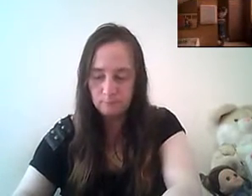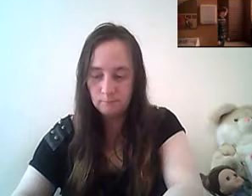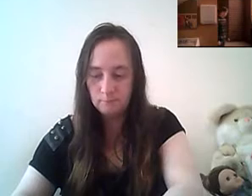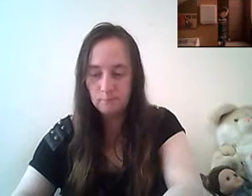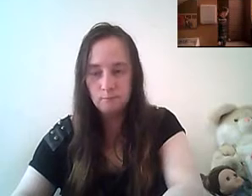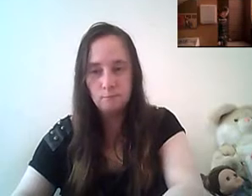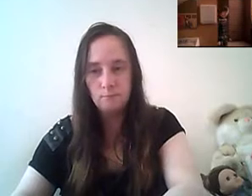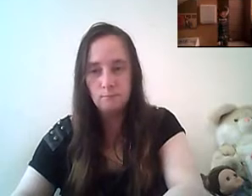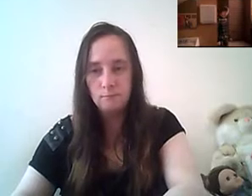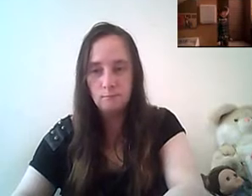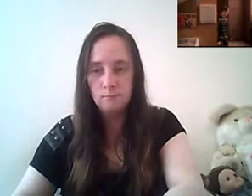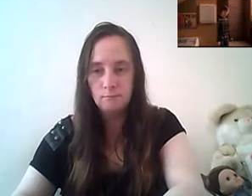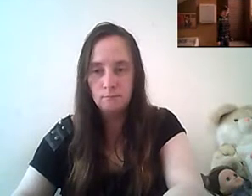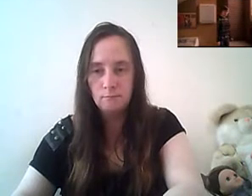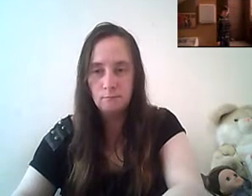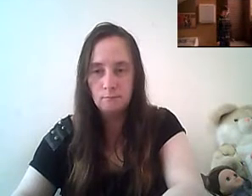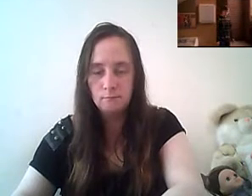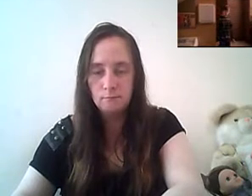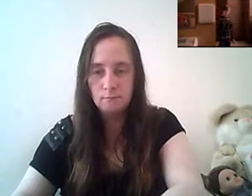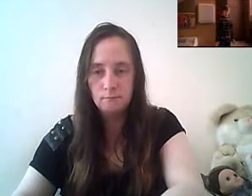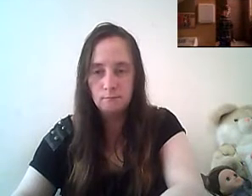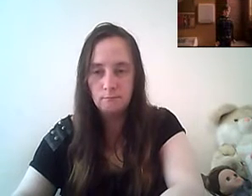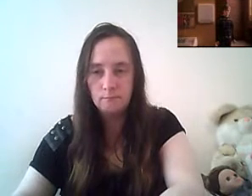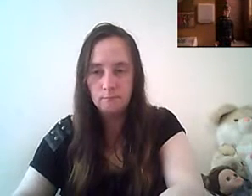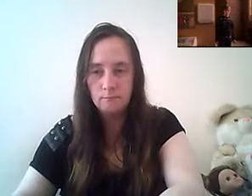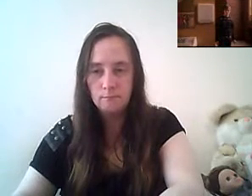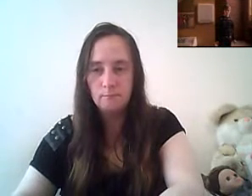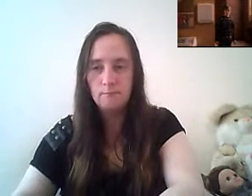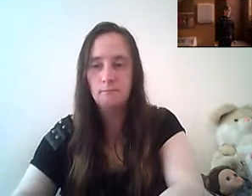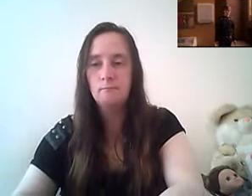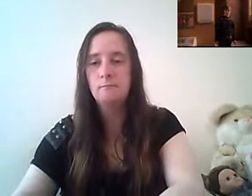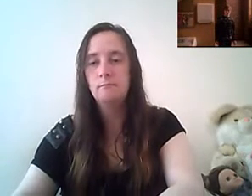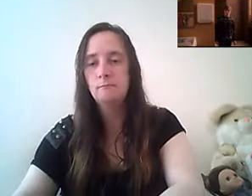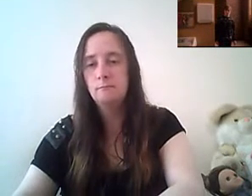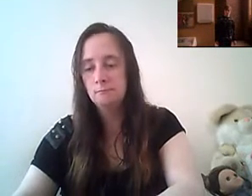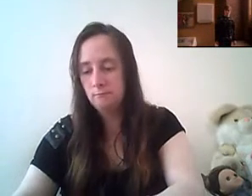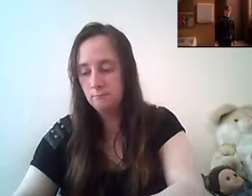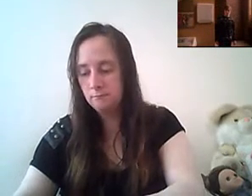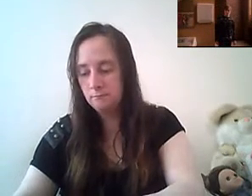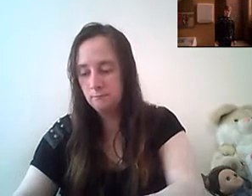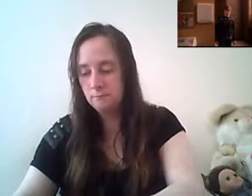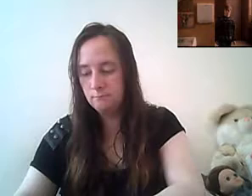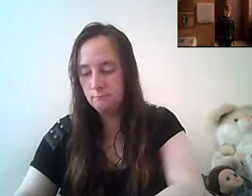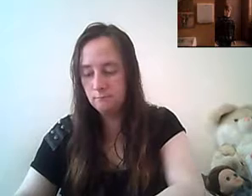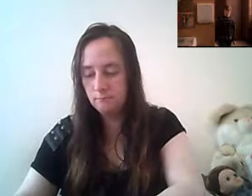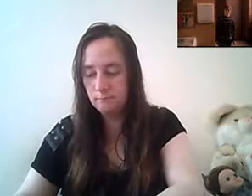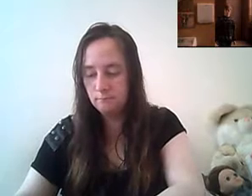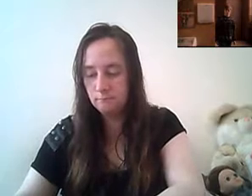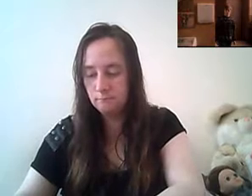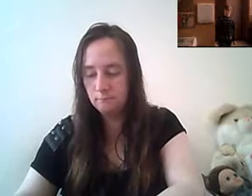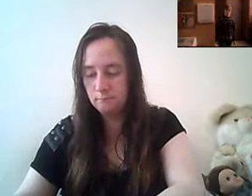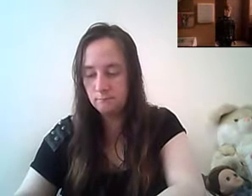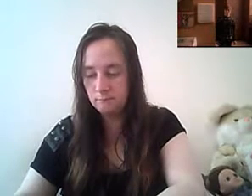tell me is it um was it against the rules that you cheated on your girlfriend that rickie barry's party shut up shut